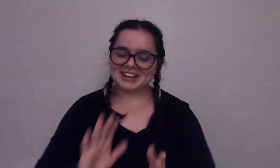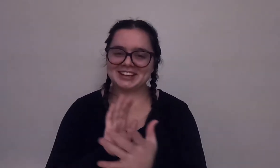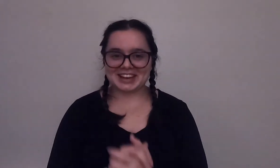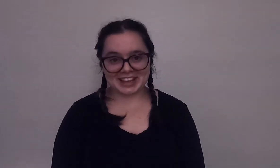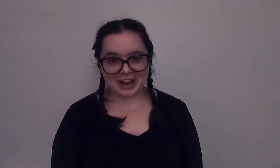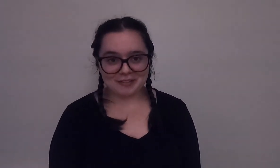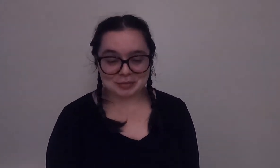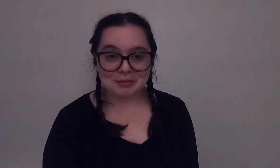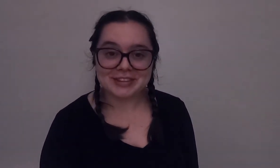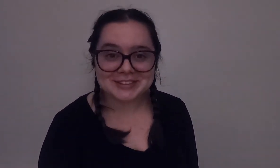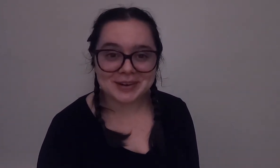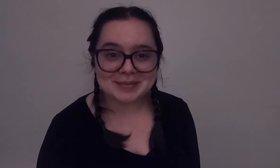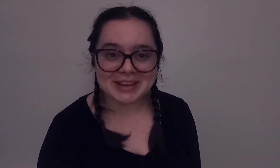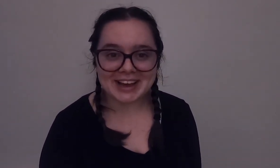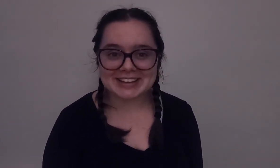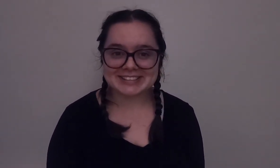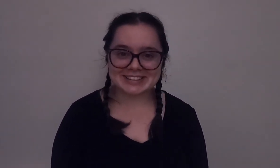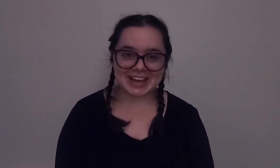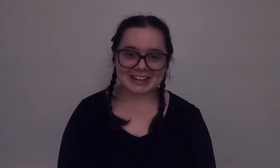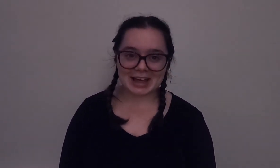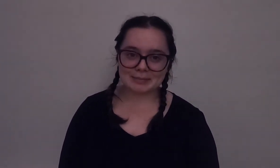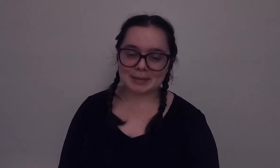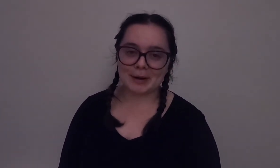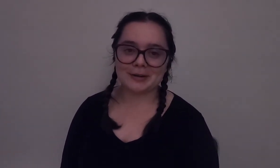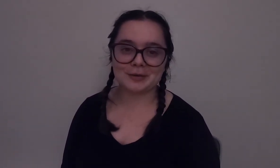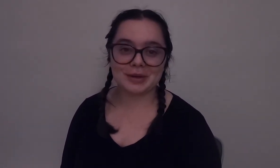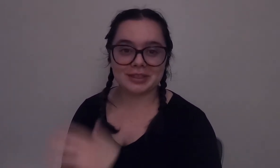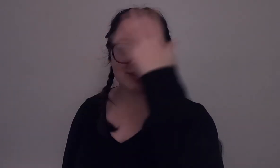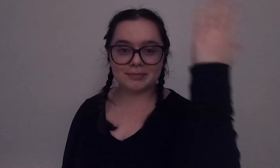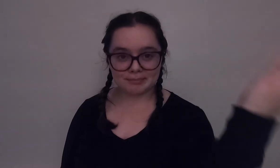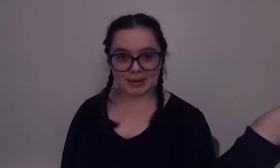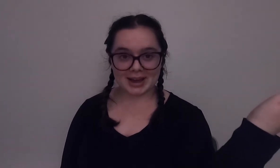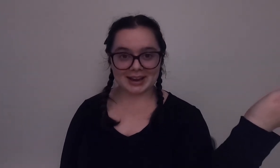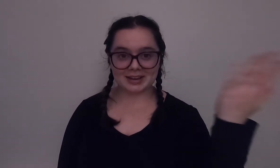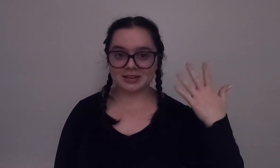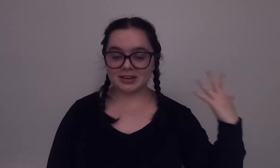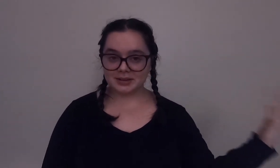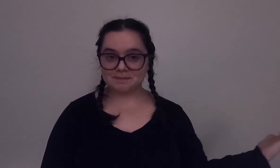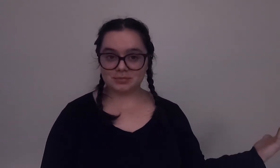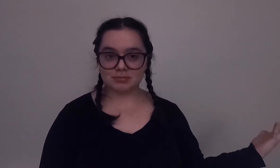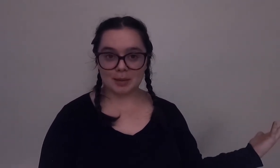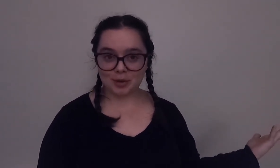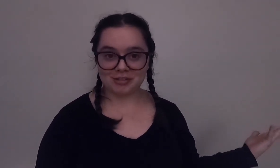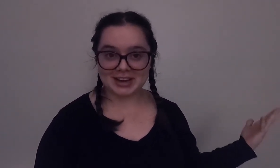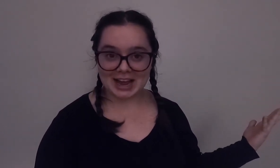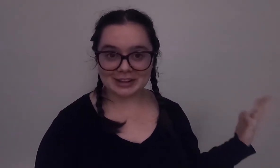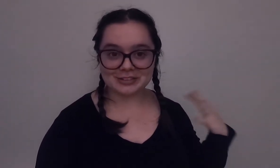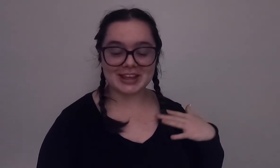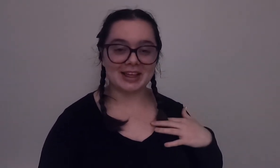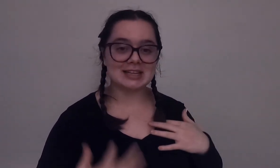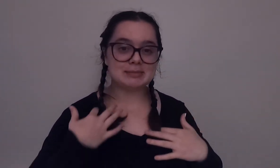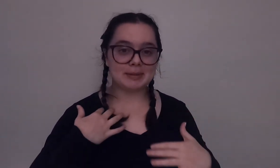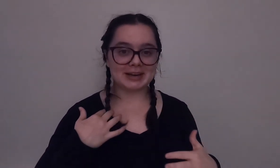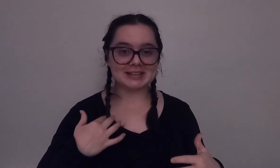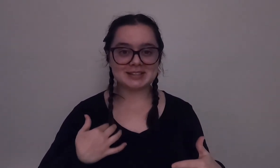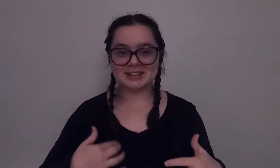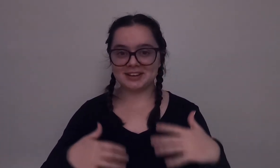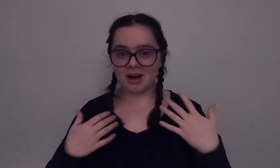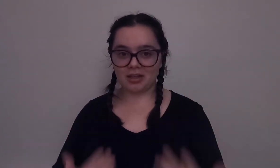gonna get comfortable for this one because they let me partner with my my boyfriend kyler they let us be buddies on